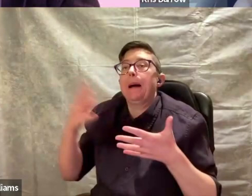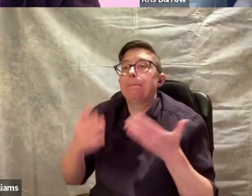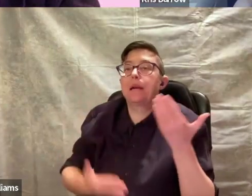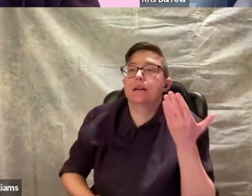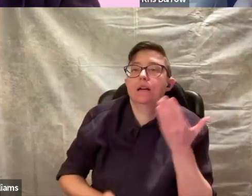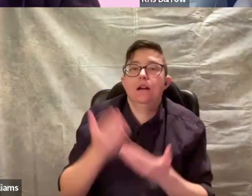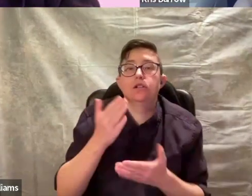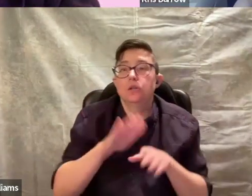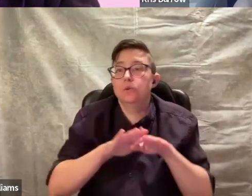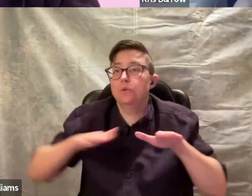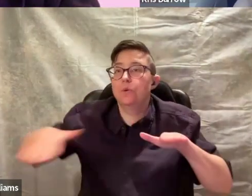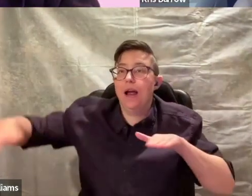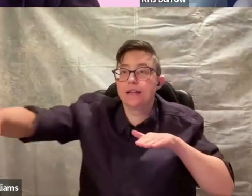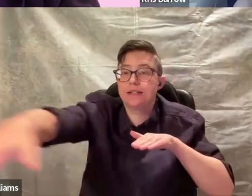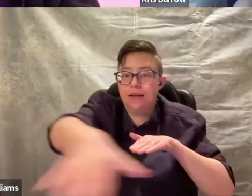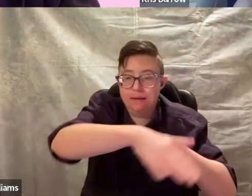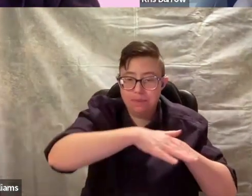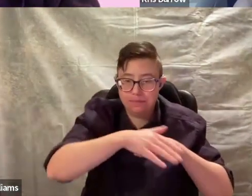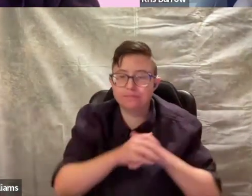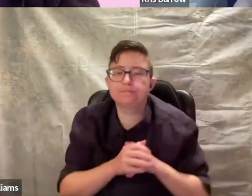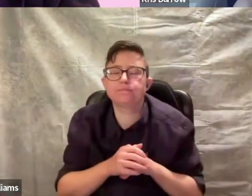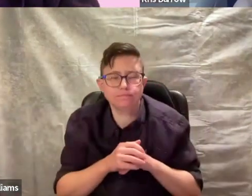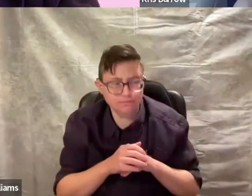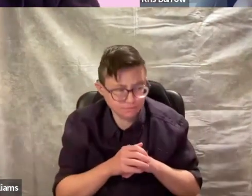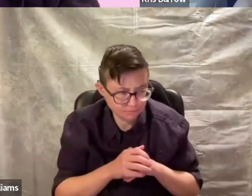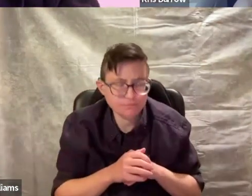Mapping a new landscape.